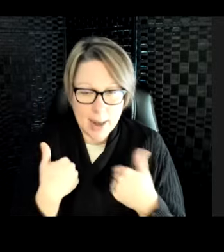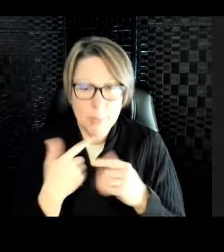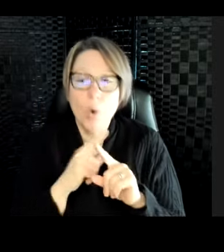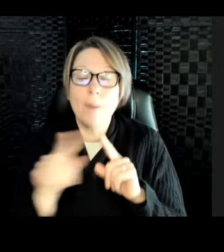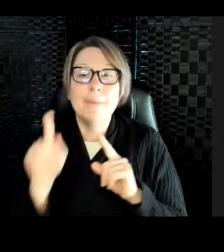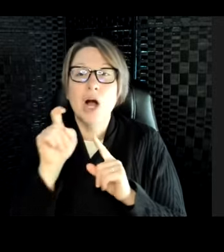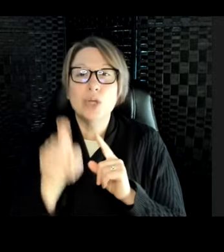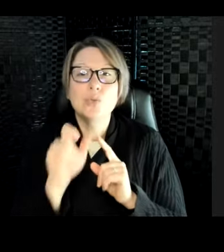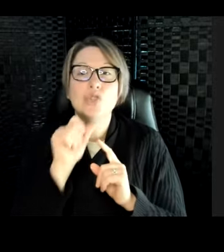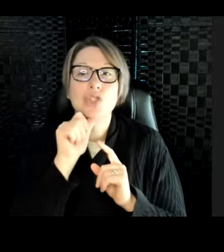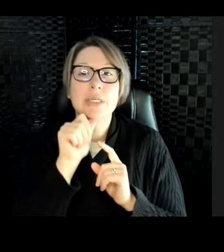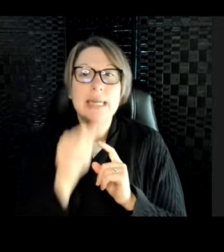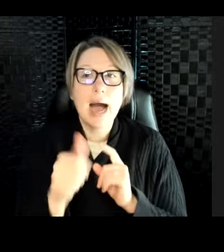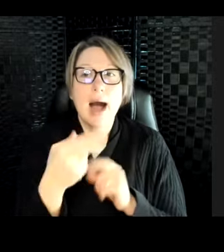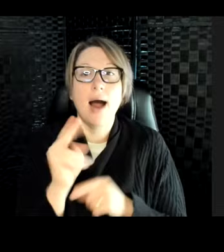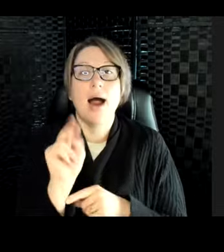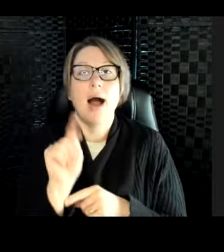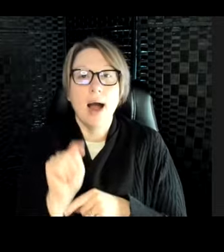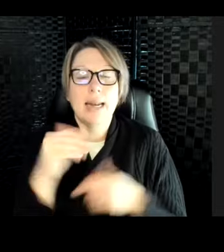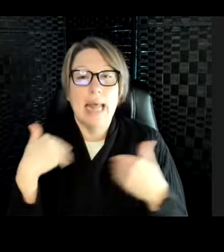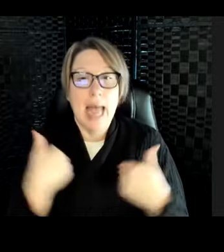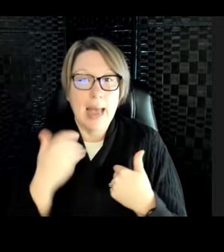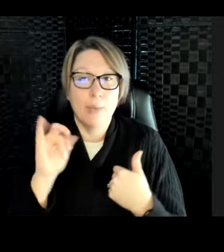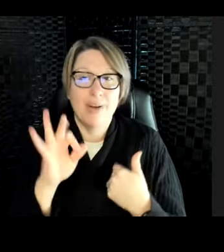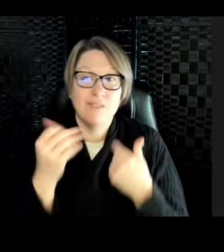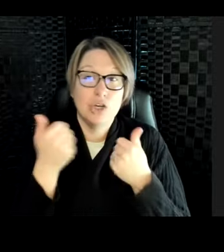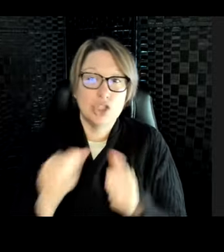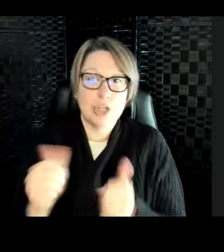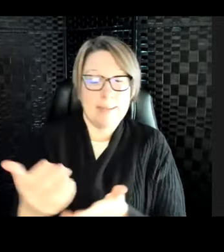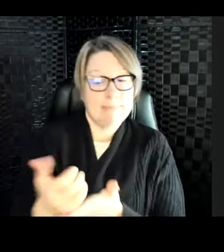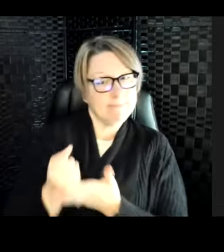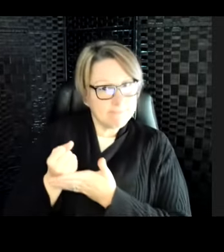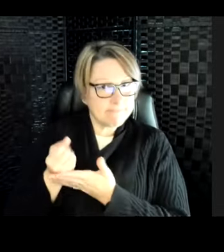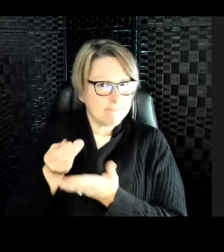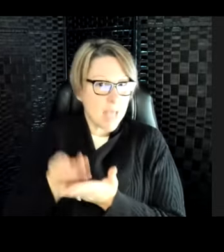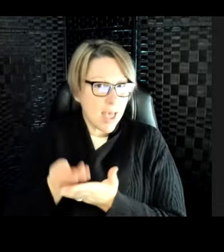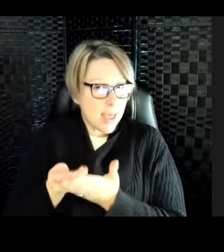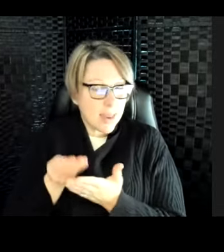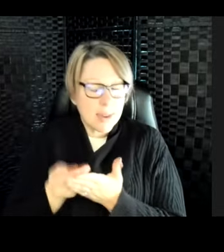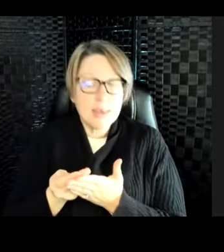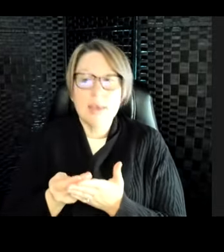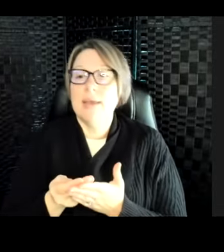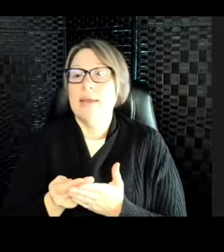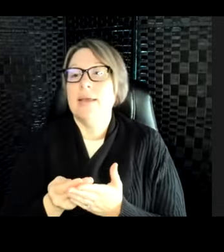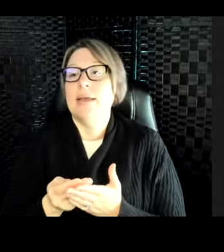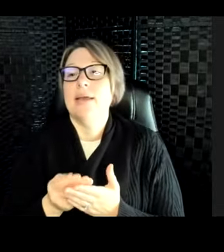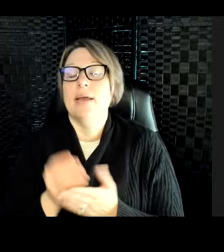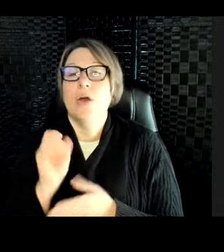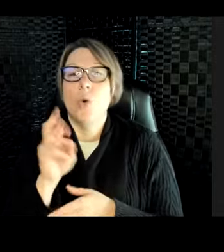you are trying to make a lot of money off of it, or if you are not using the body parts